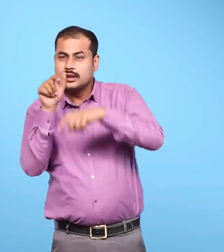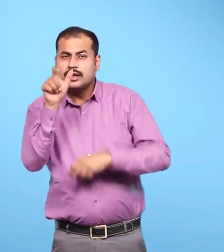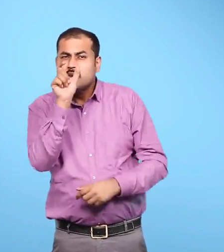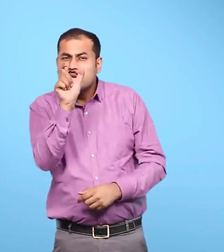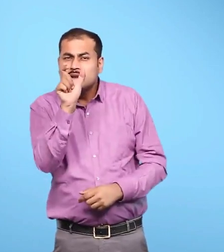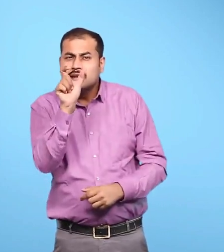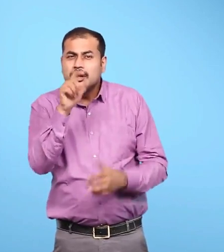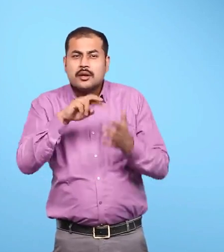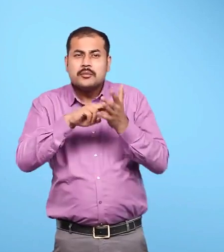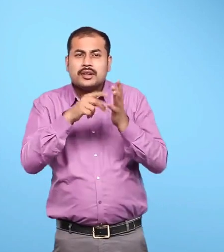One means